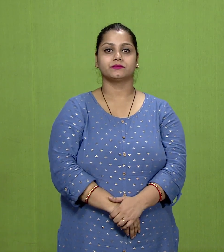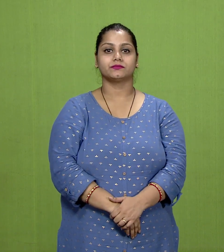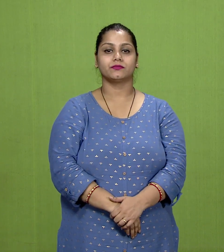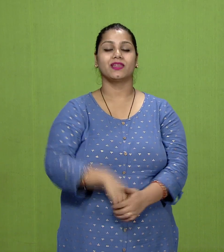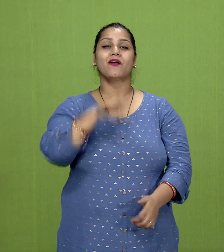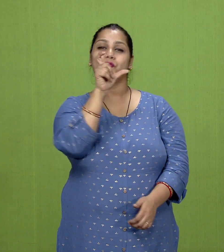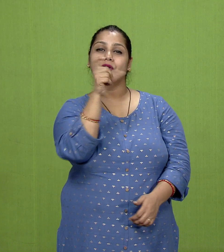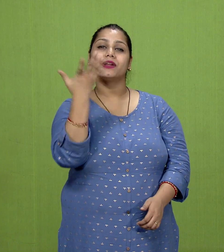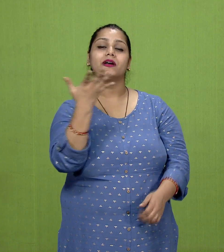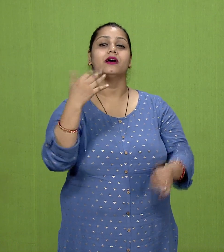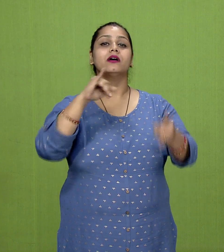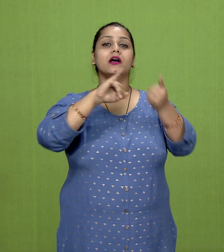This is Samyak Jnana.